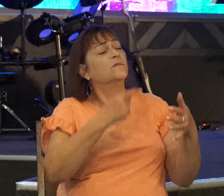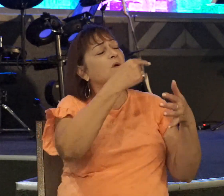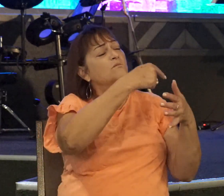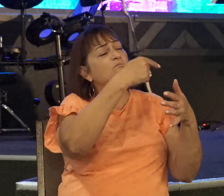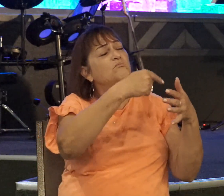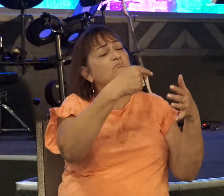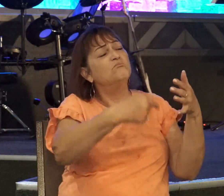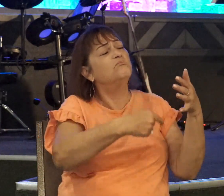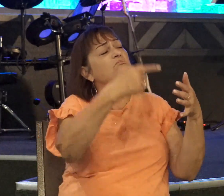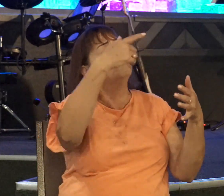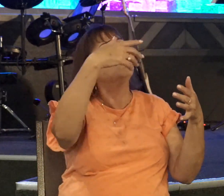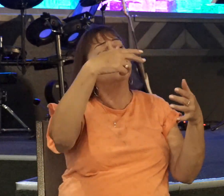Jonathan.